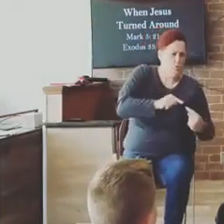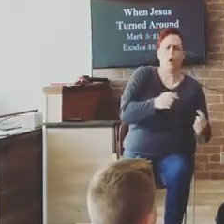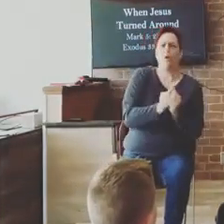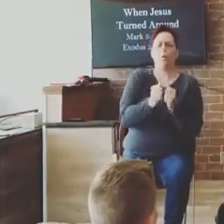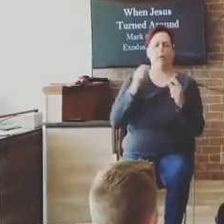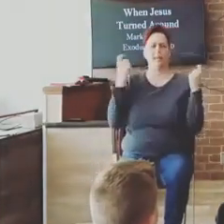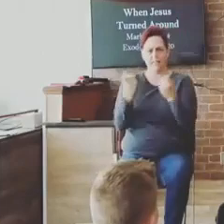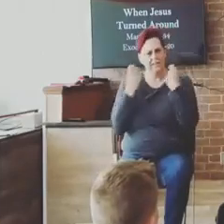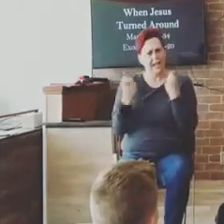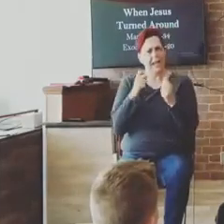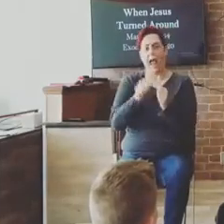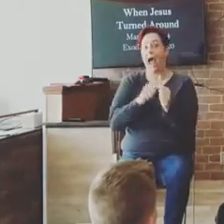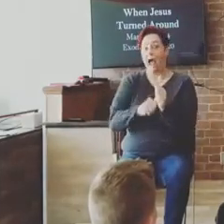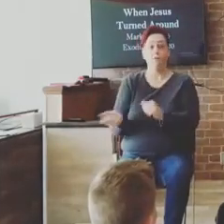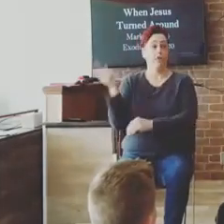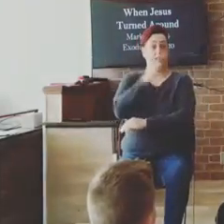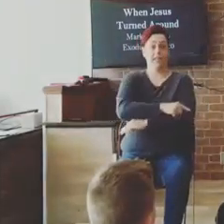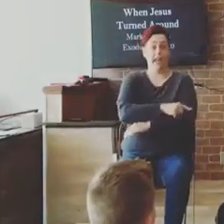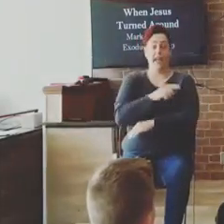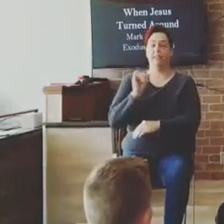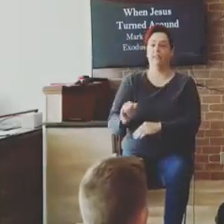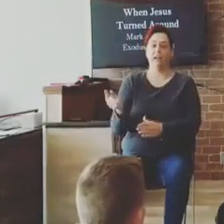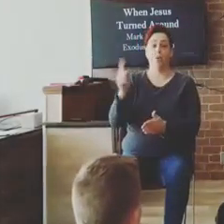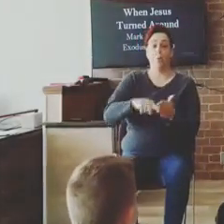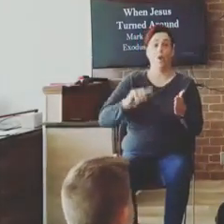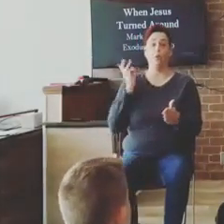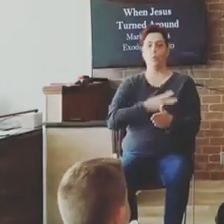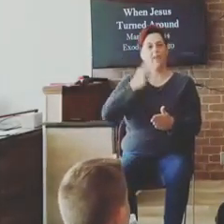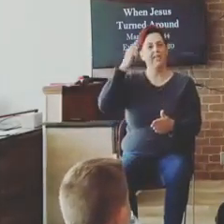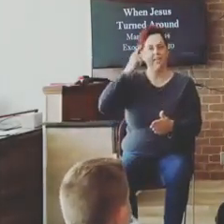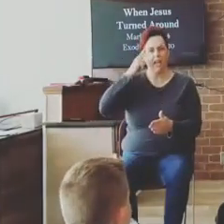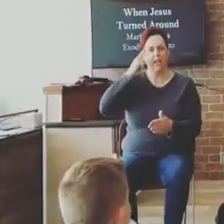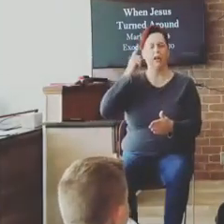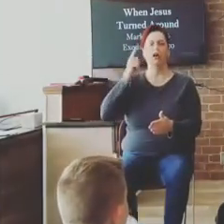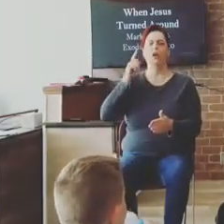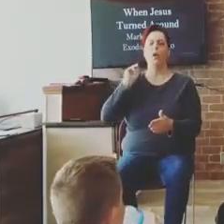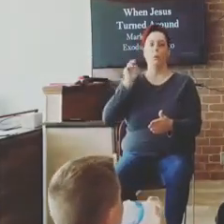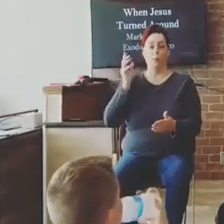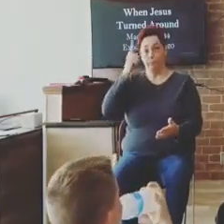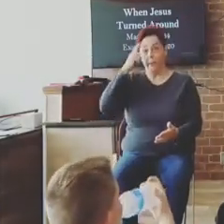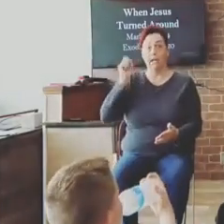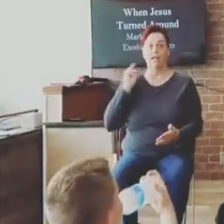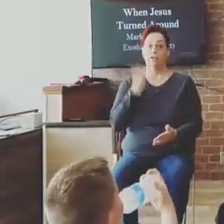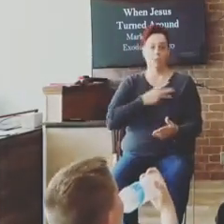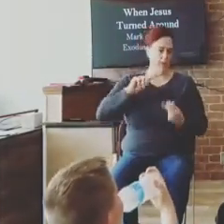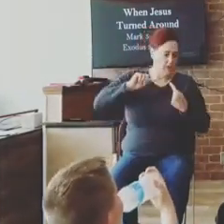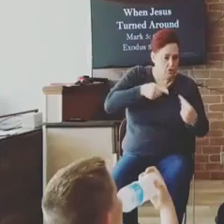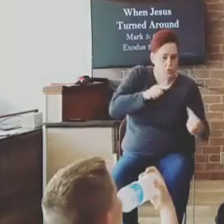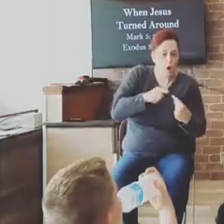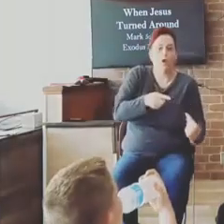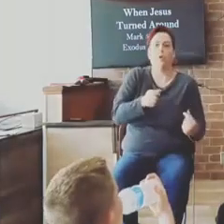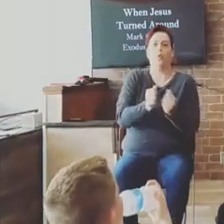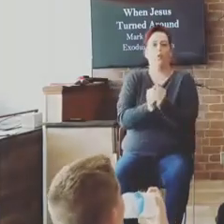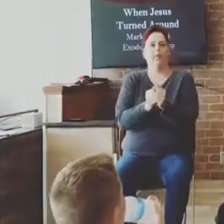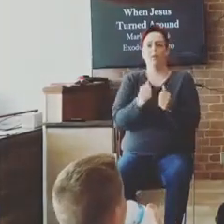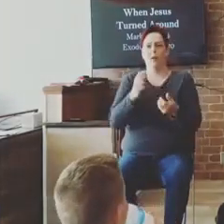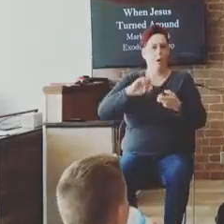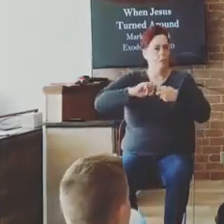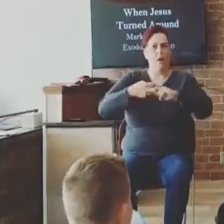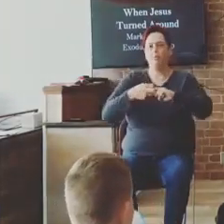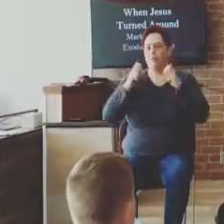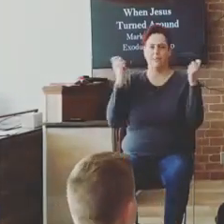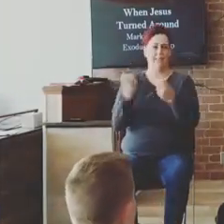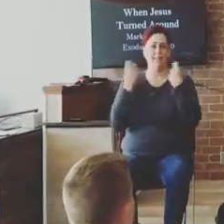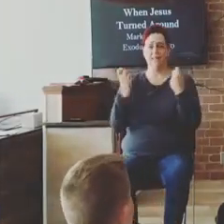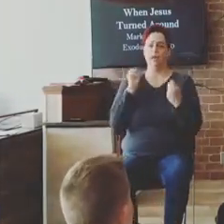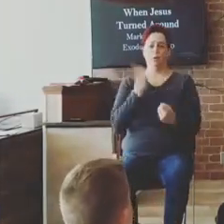countenance. That's our demeanor. We think because we struggle with sin, we struggle with issues that God doesn't want to use us. We think God wants nothing to do with